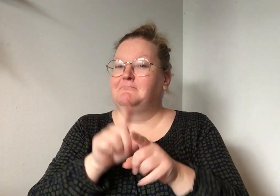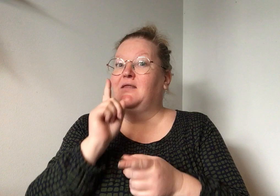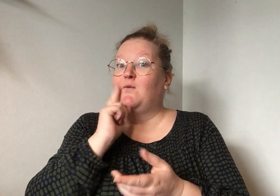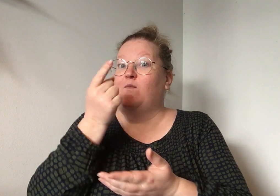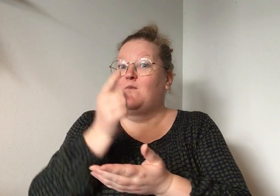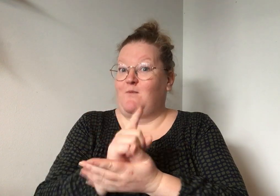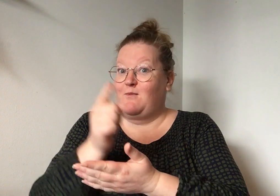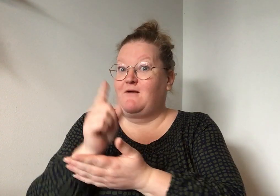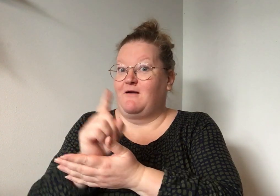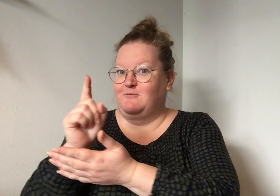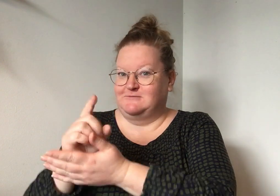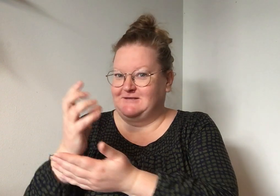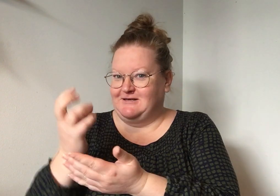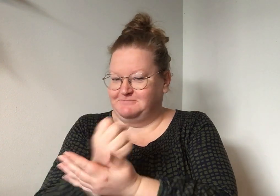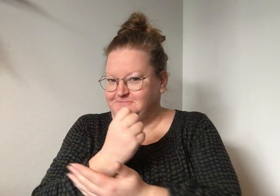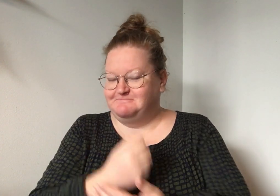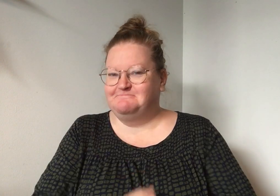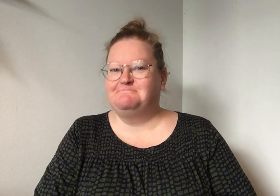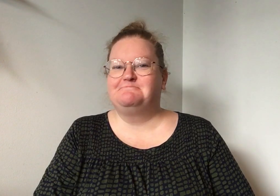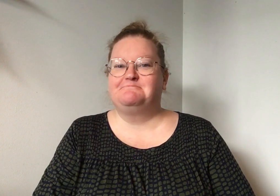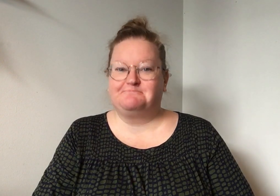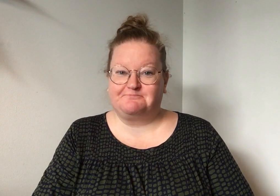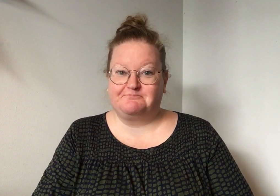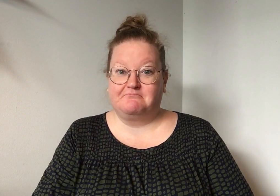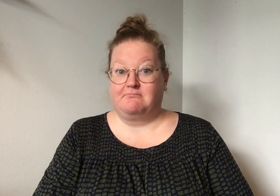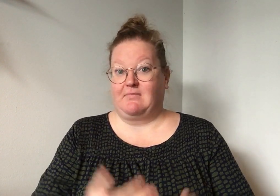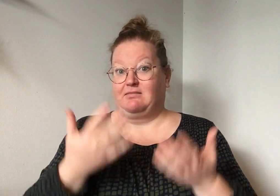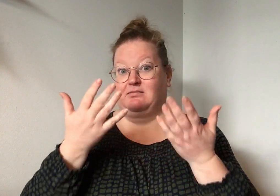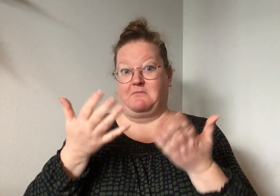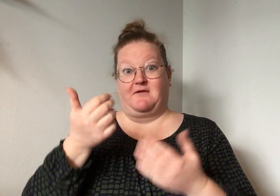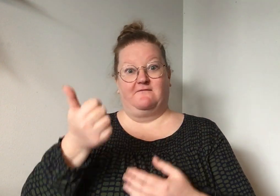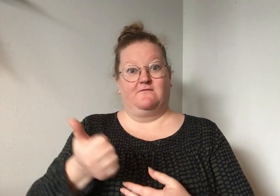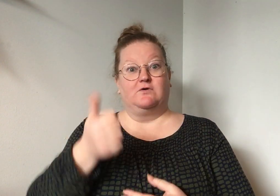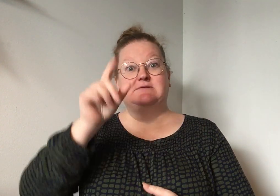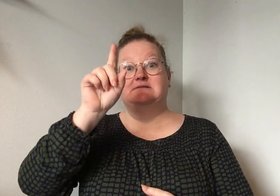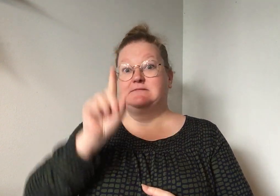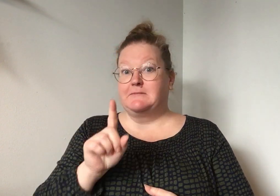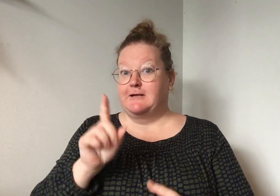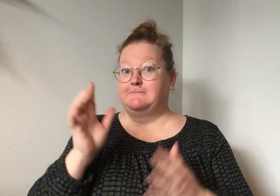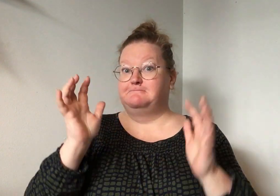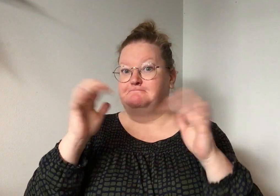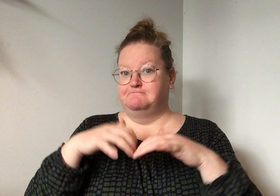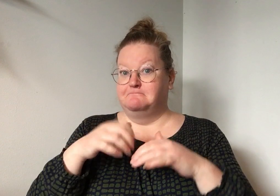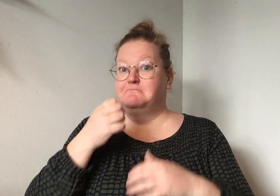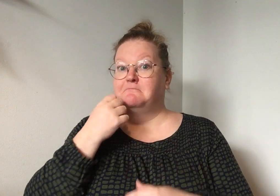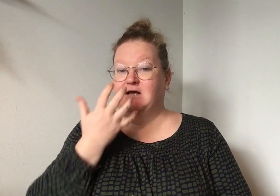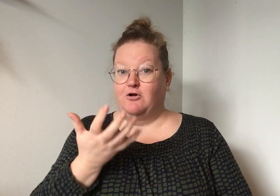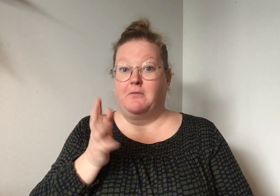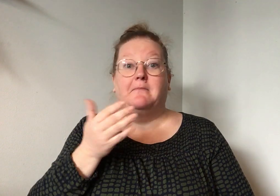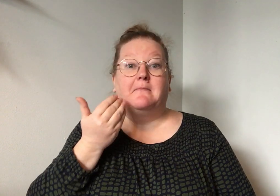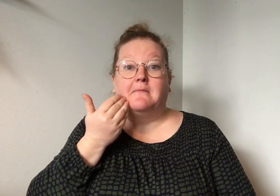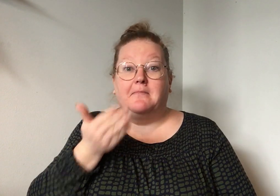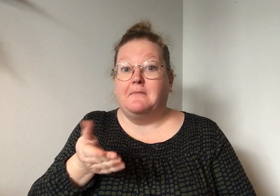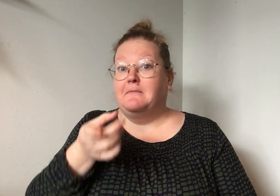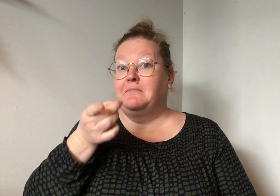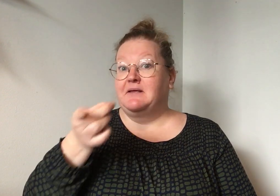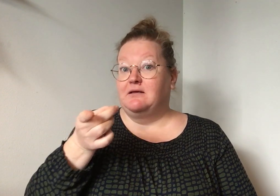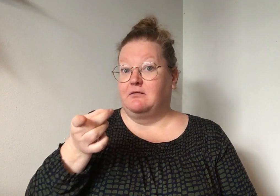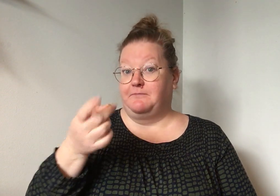I'm not even sure what it is. So let's I'm not sure what